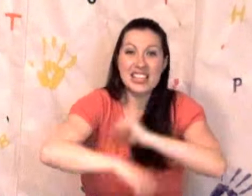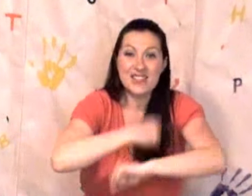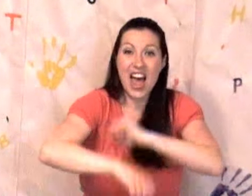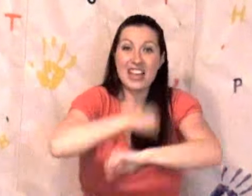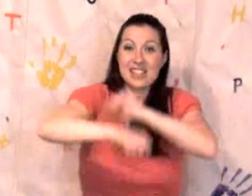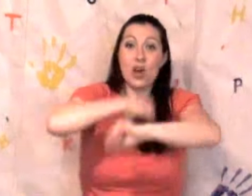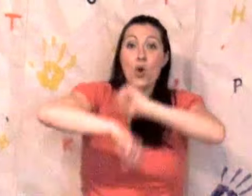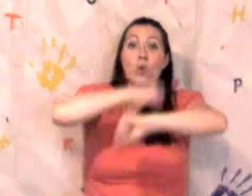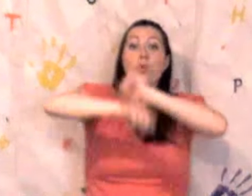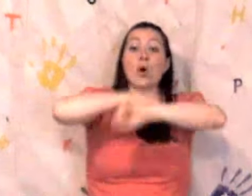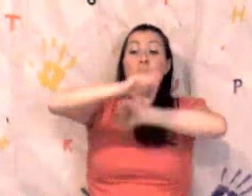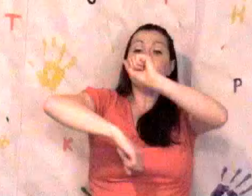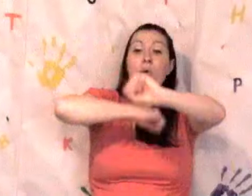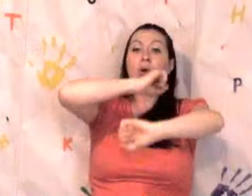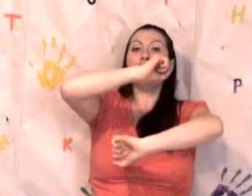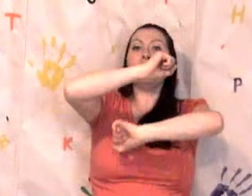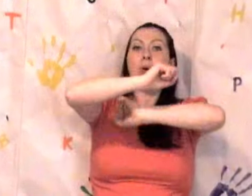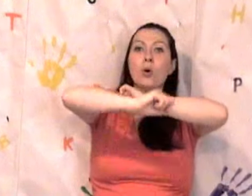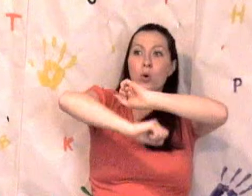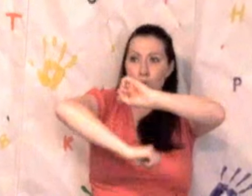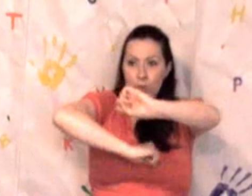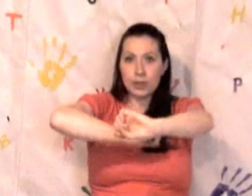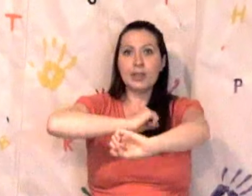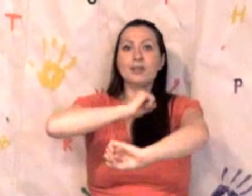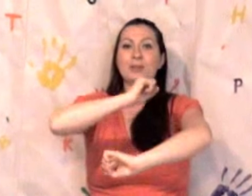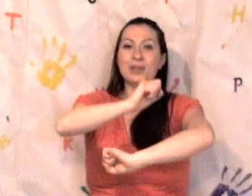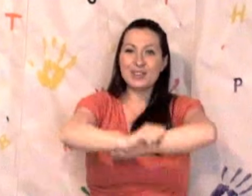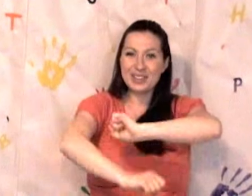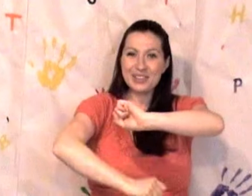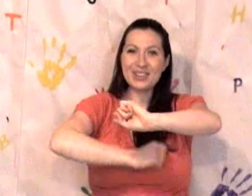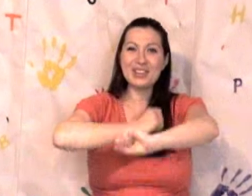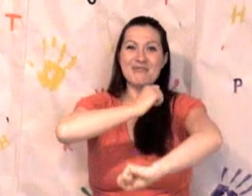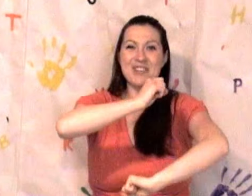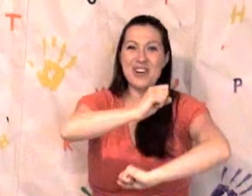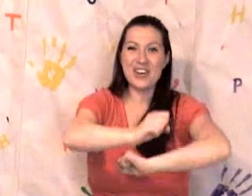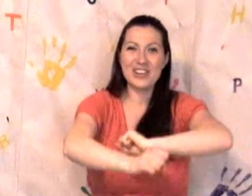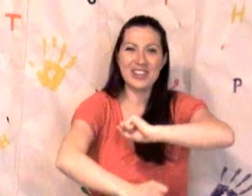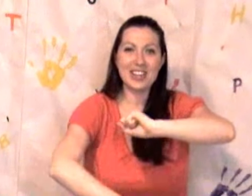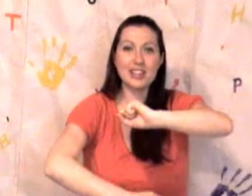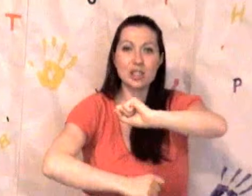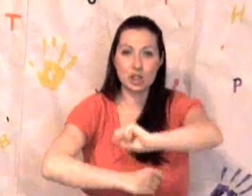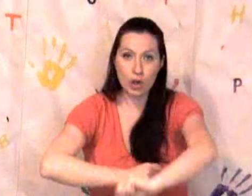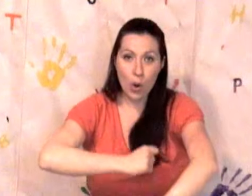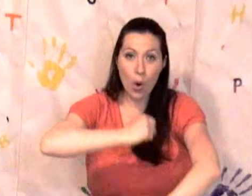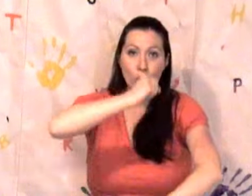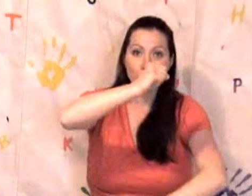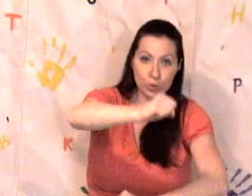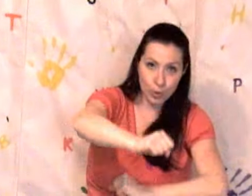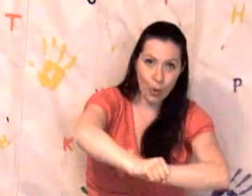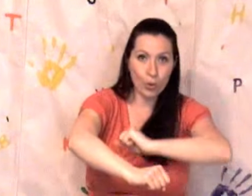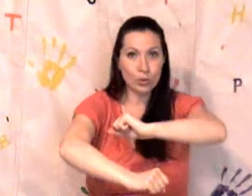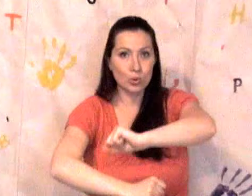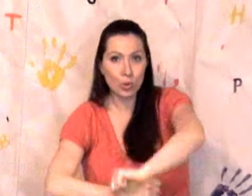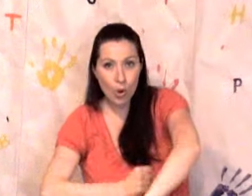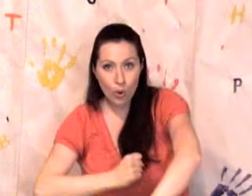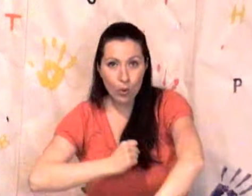fast, fast. Roly roly poly, roly roly poly, slow slow slow